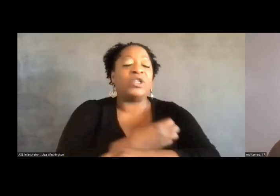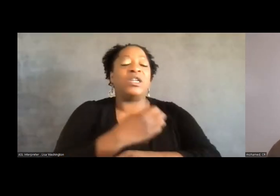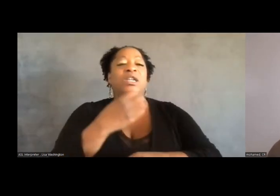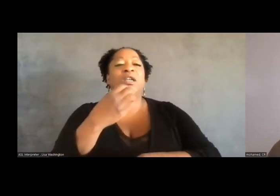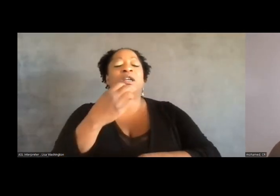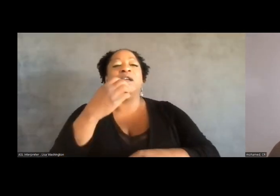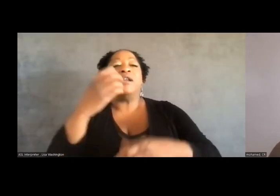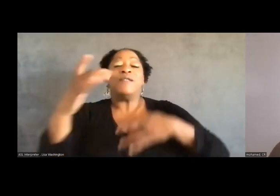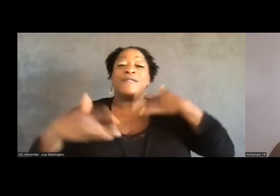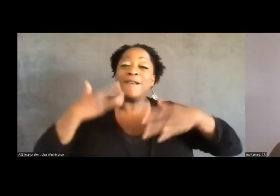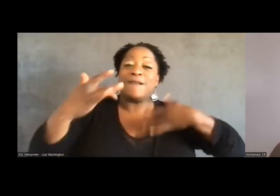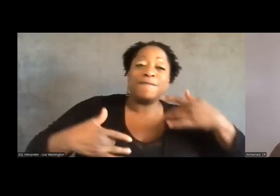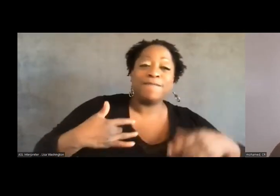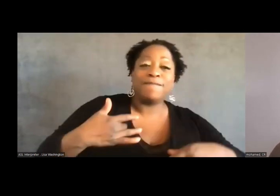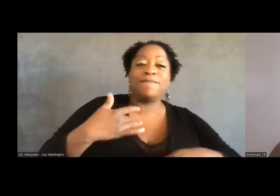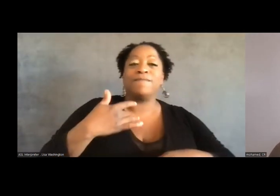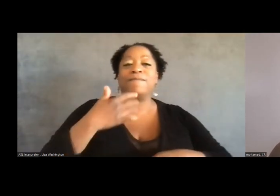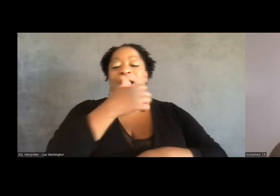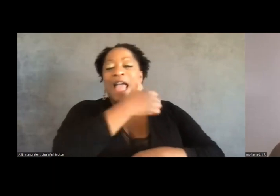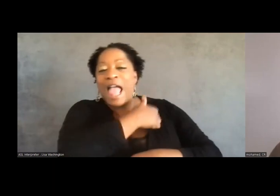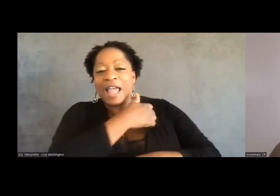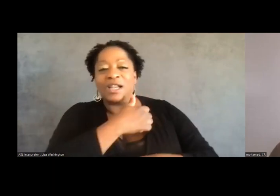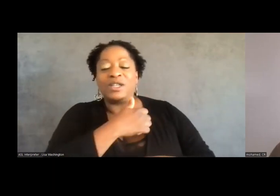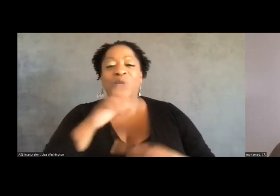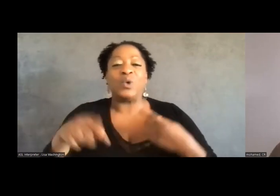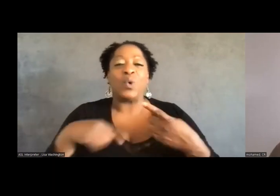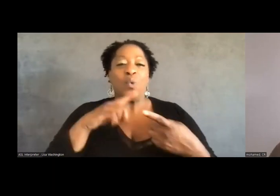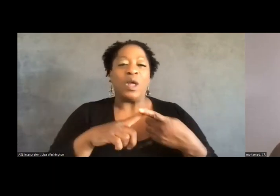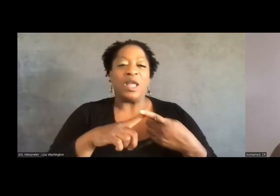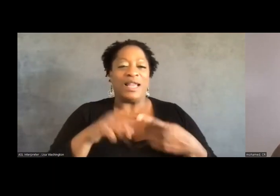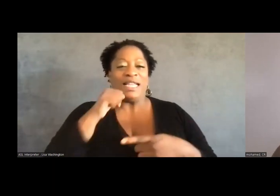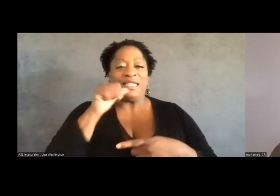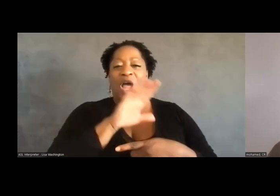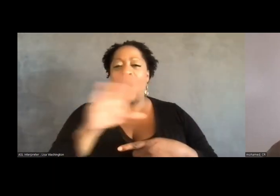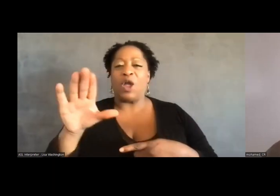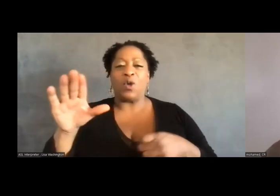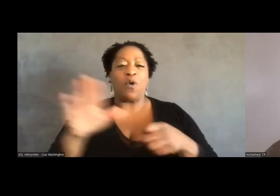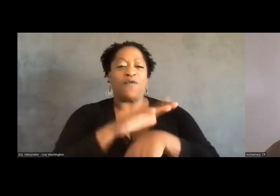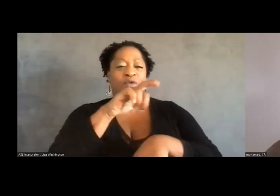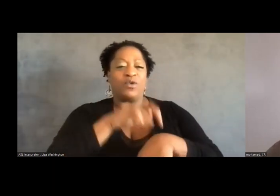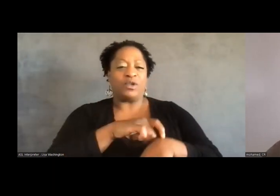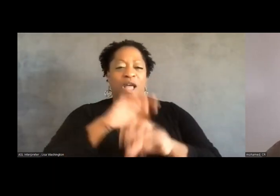especially when it's not your full-time job as paid organizers?